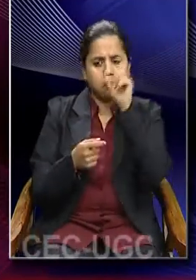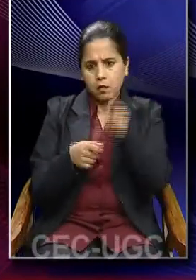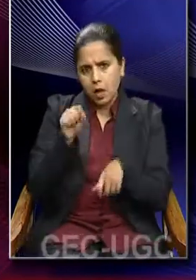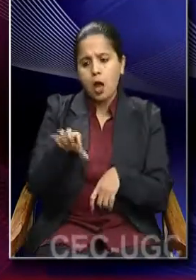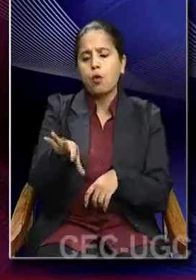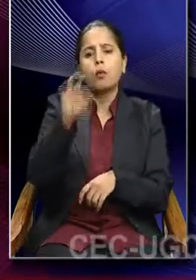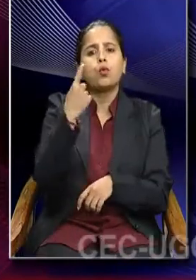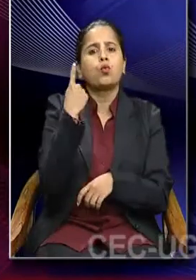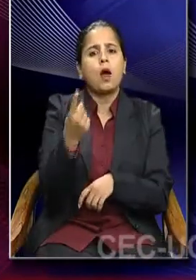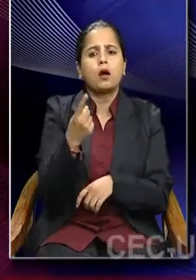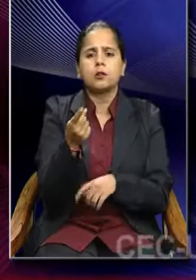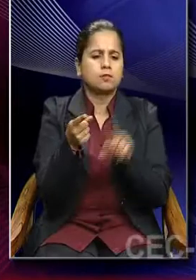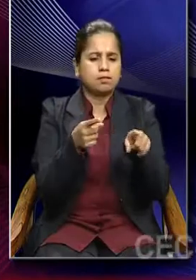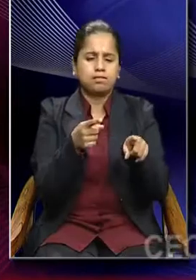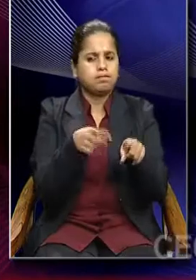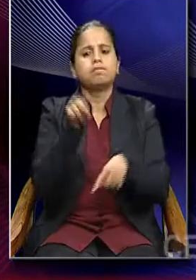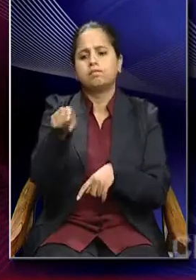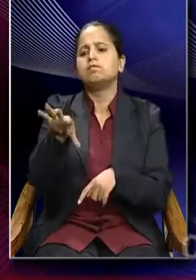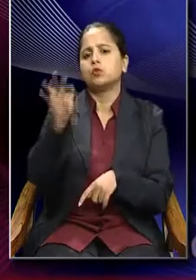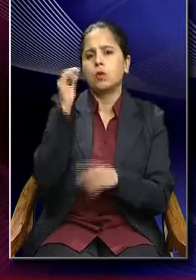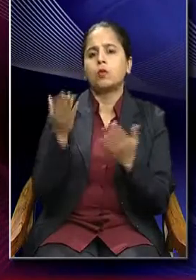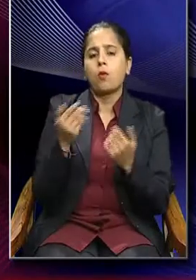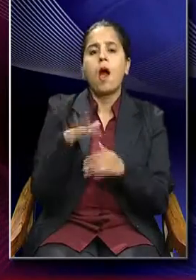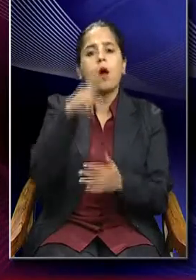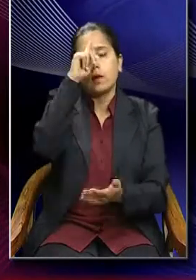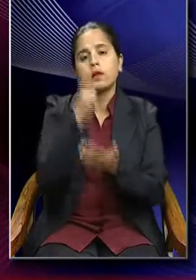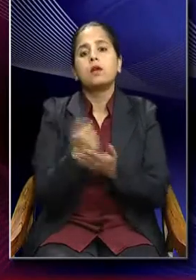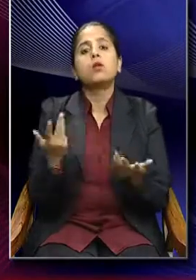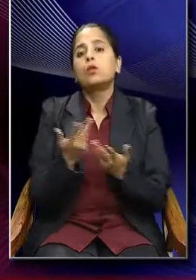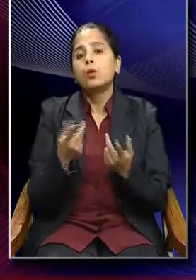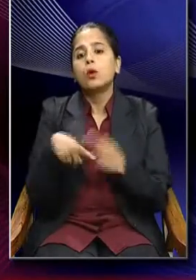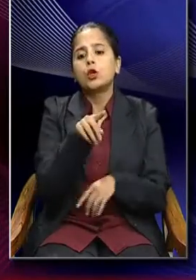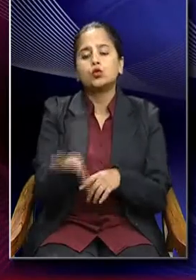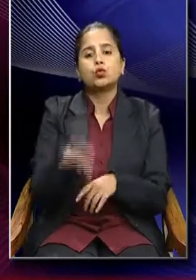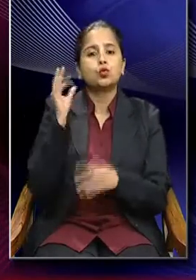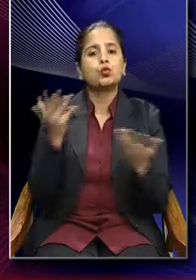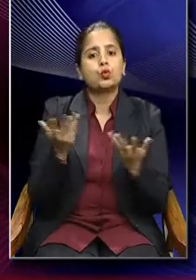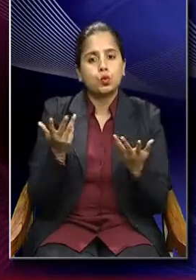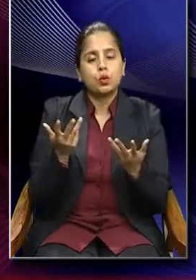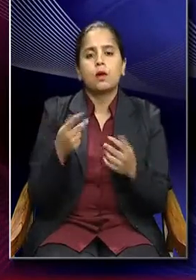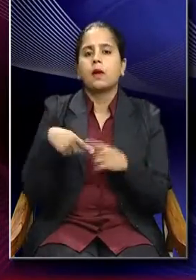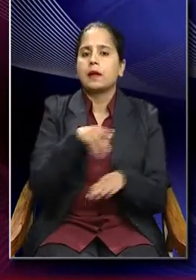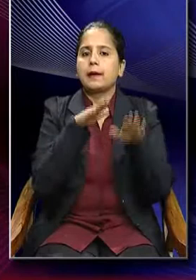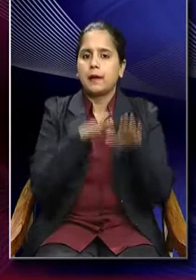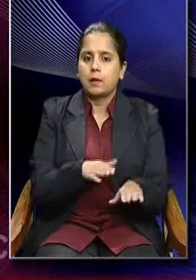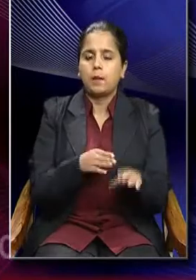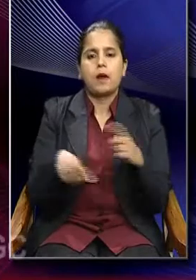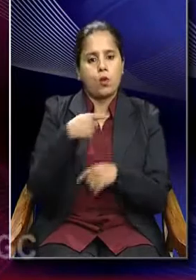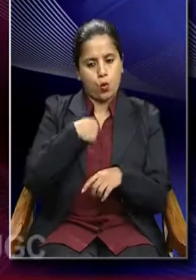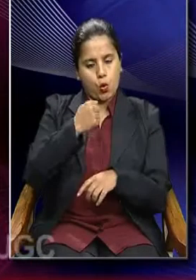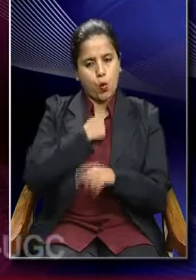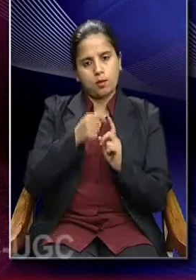for one over the other. Now, how do we decide which one we choose is dependent on our